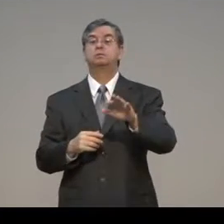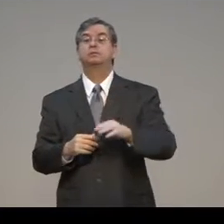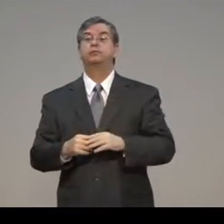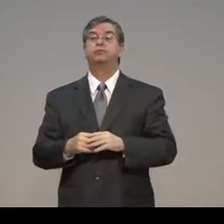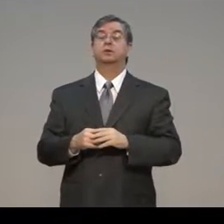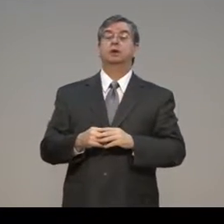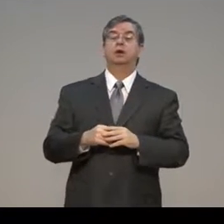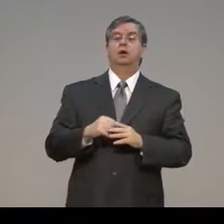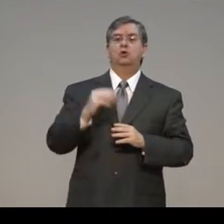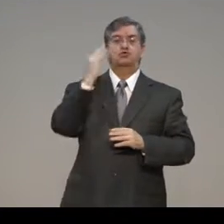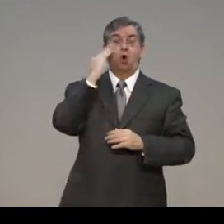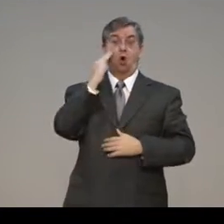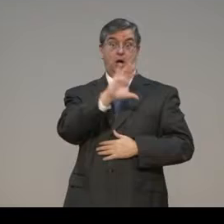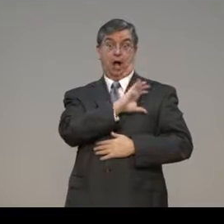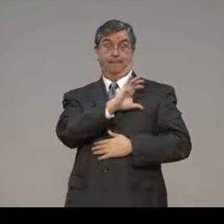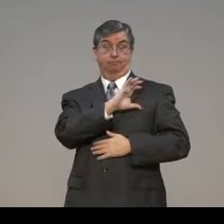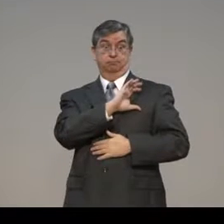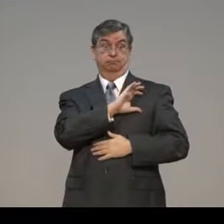we were studying the law of grace.